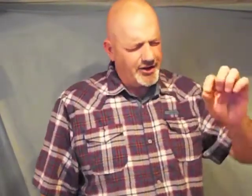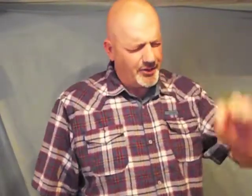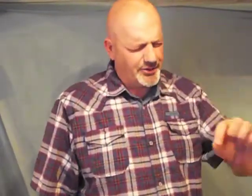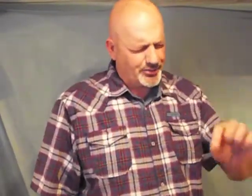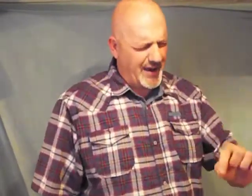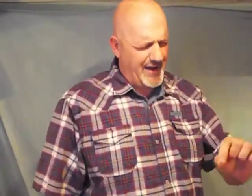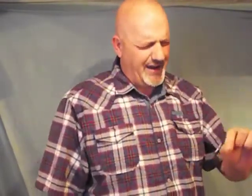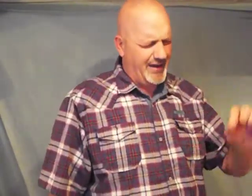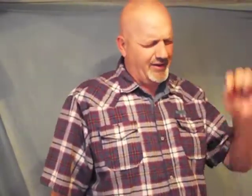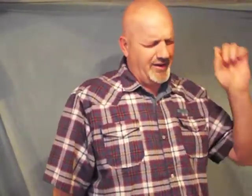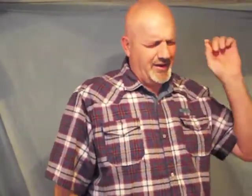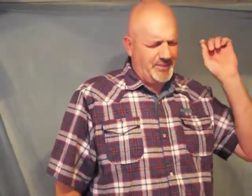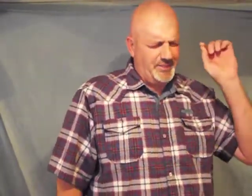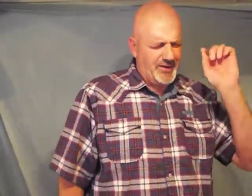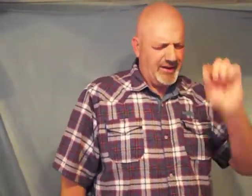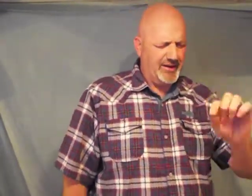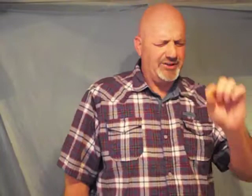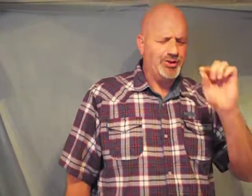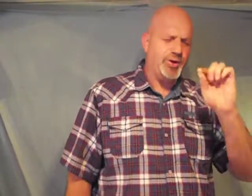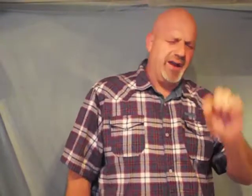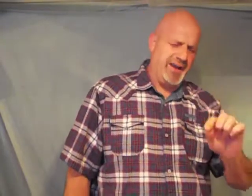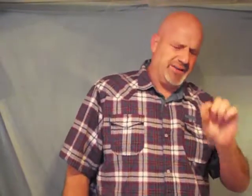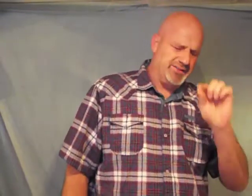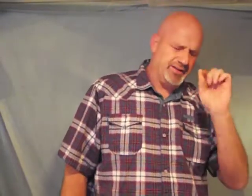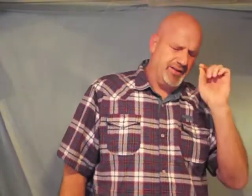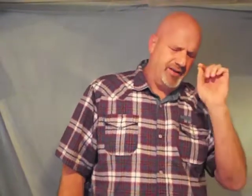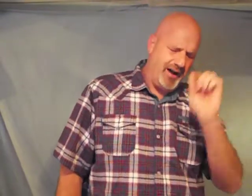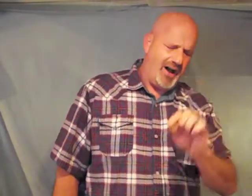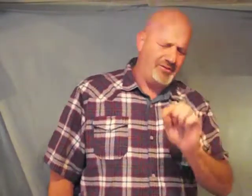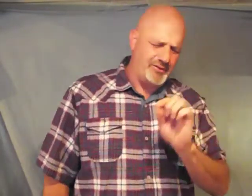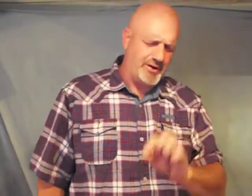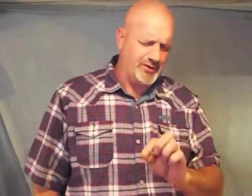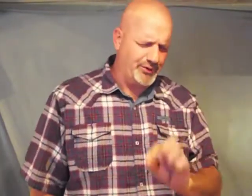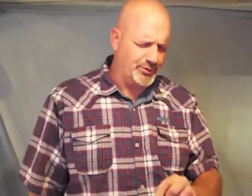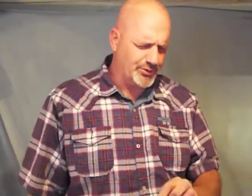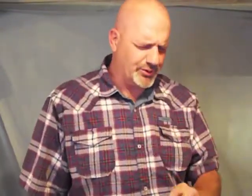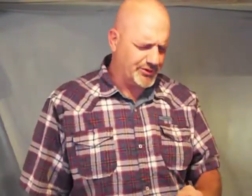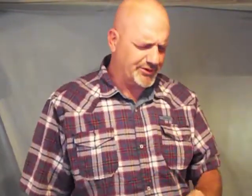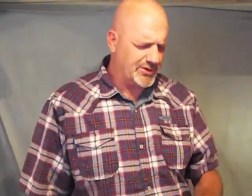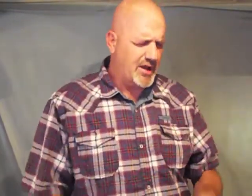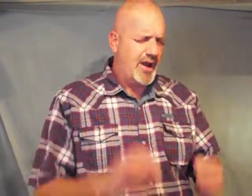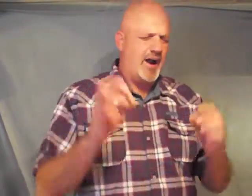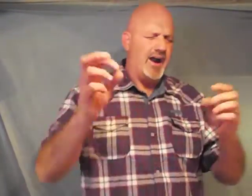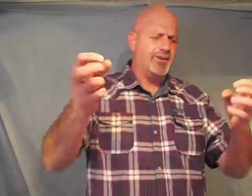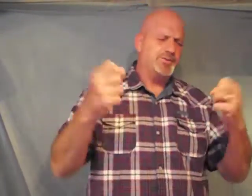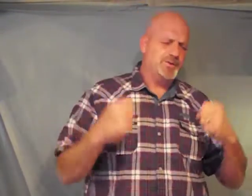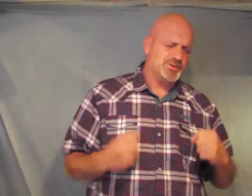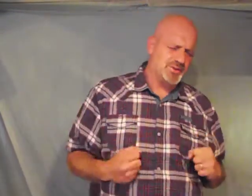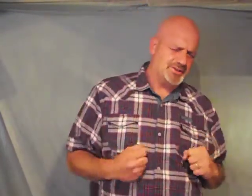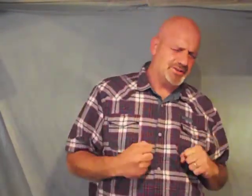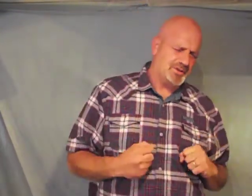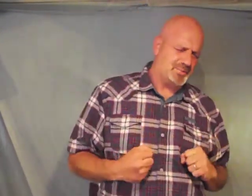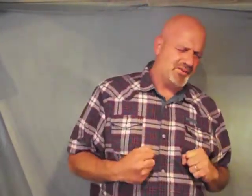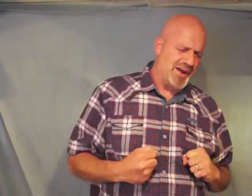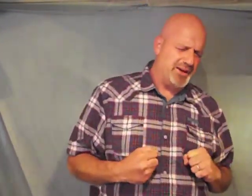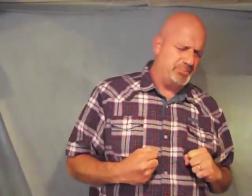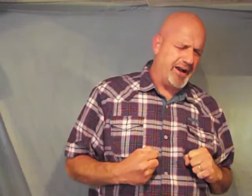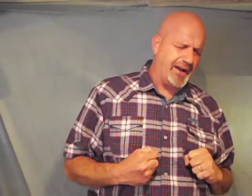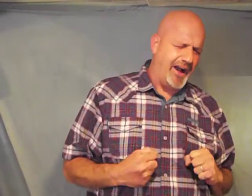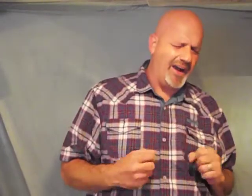notice right now to get your hands off of our food sources our food sources are provided by God